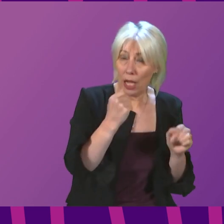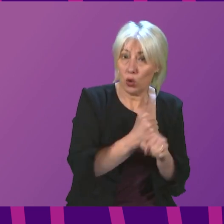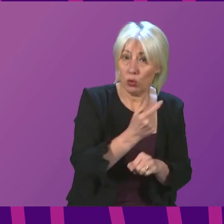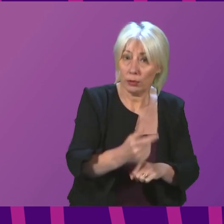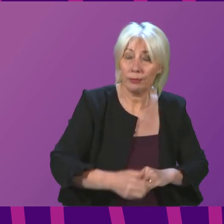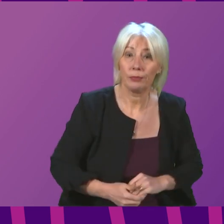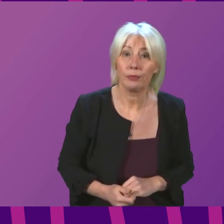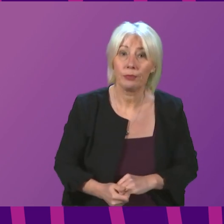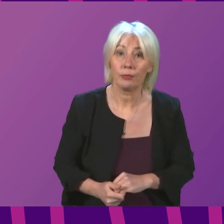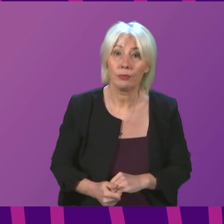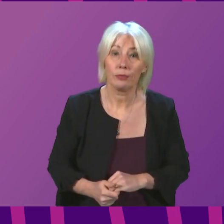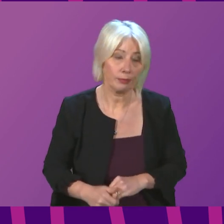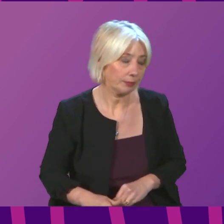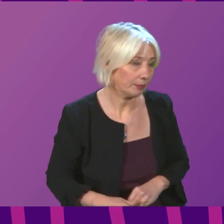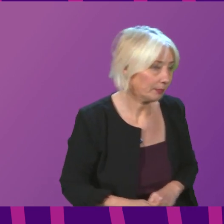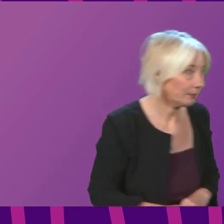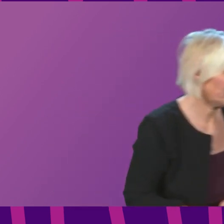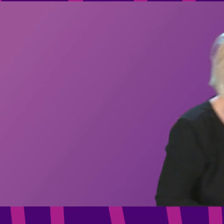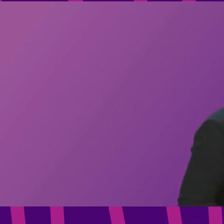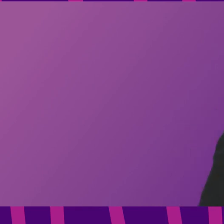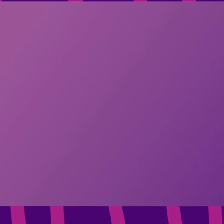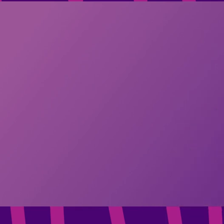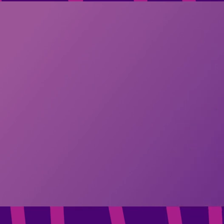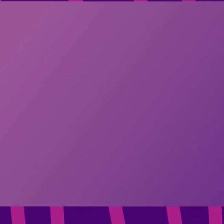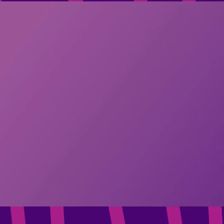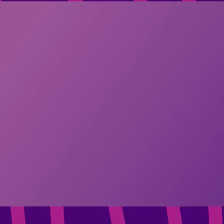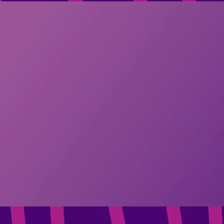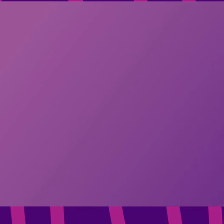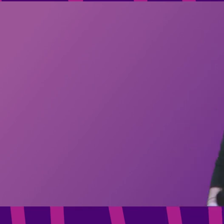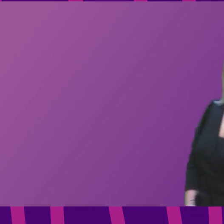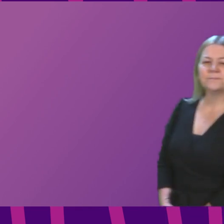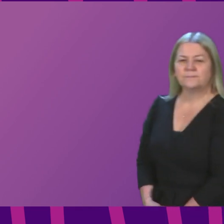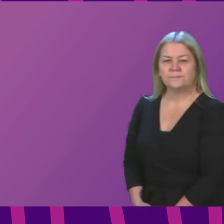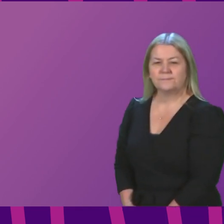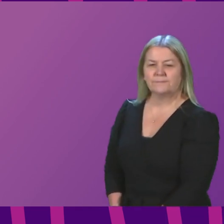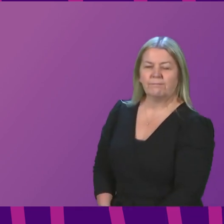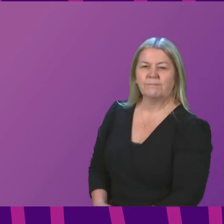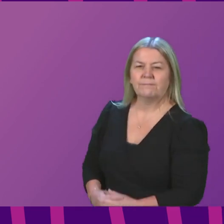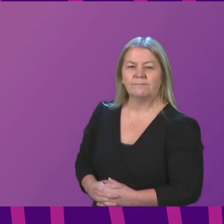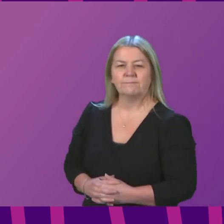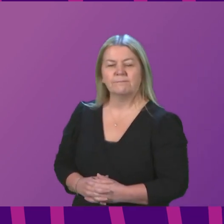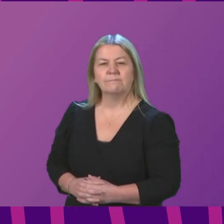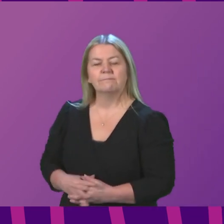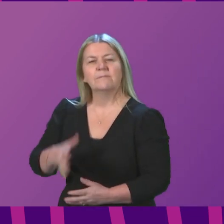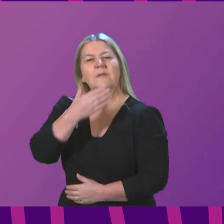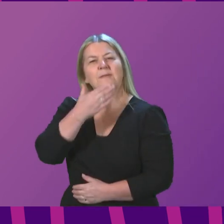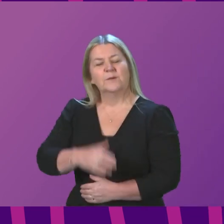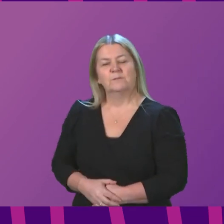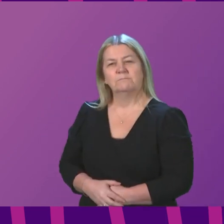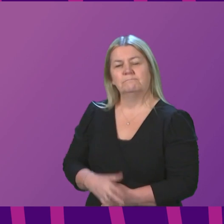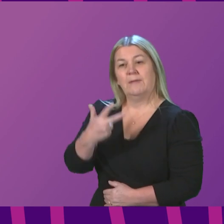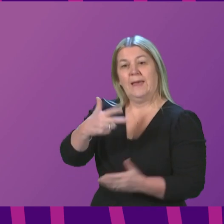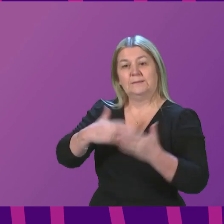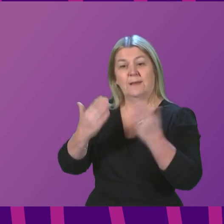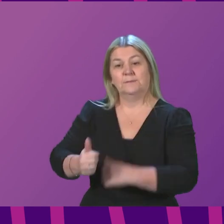that. Alex Cole-Hamilton-Hamilton Thank you, Presiding officer. Presiding officer, eight days ago, I asked the First Minister